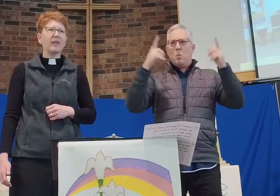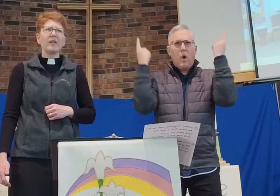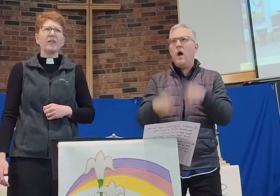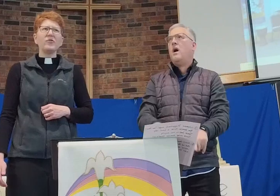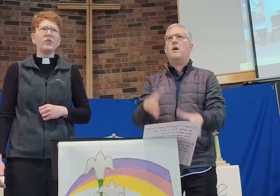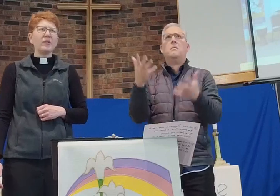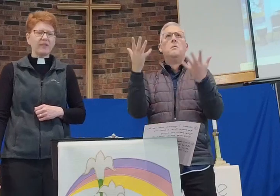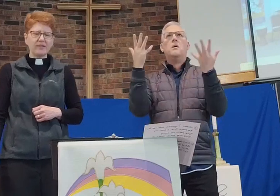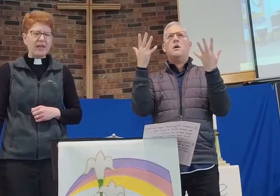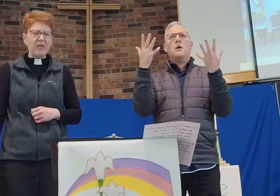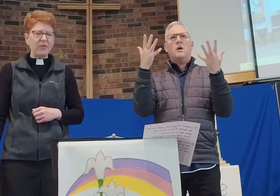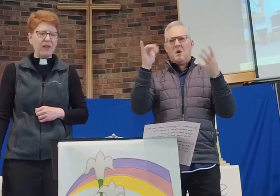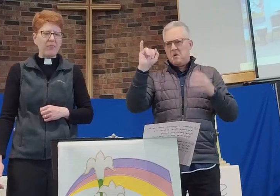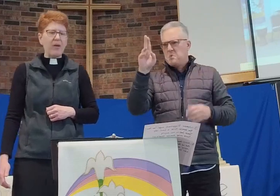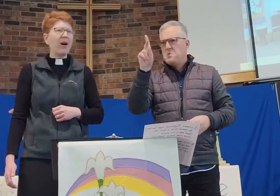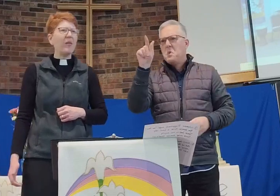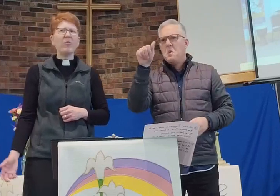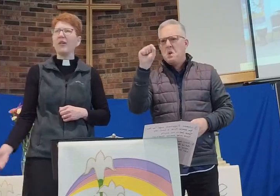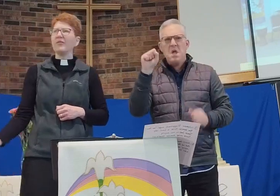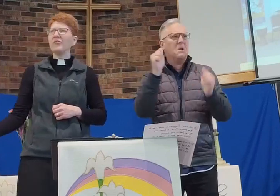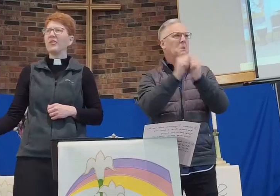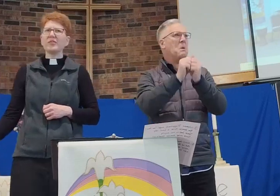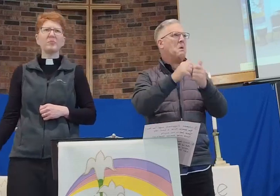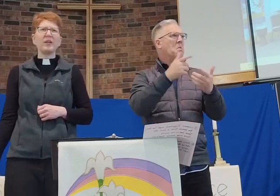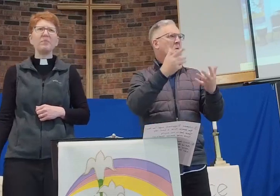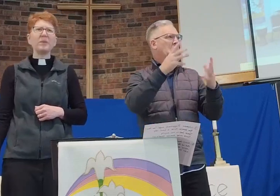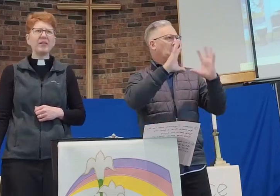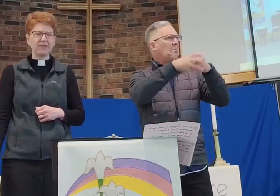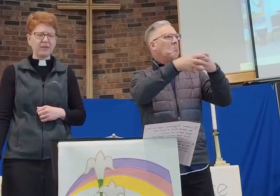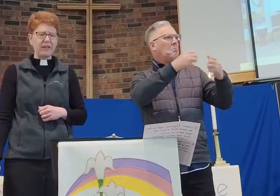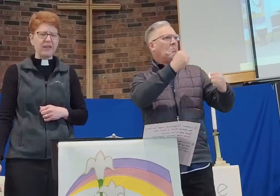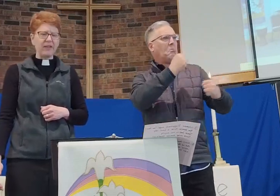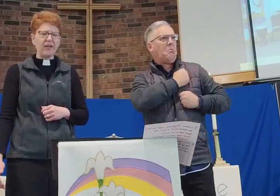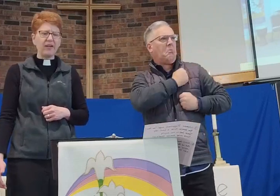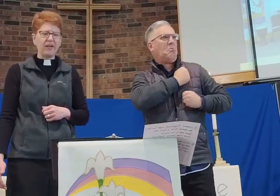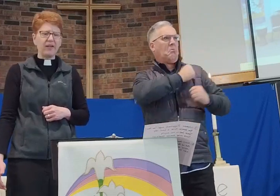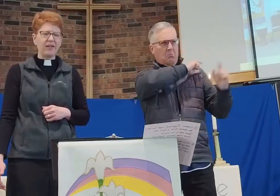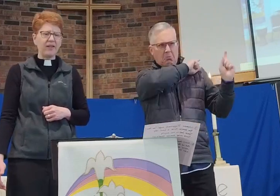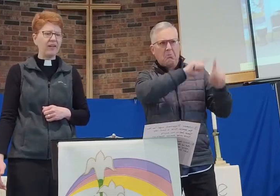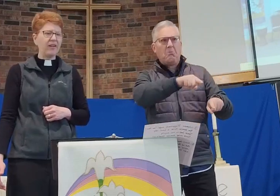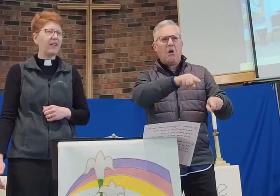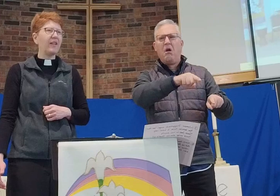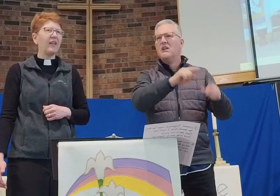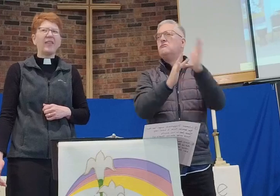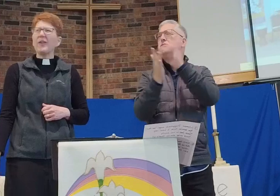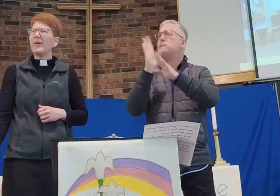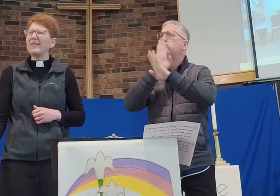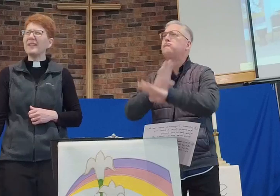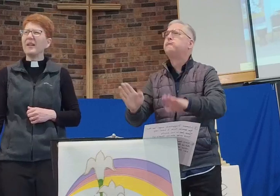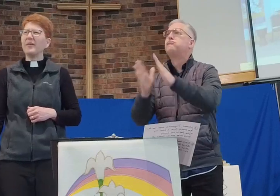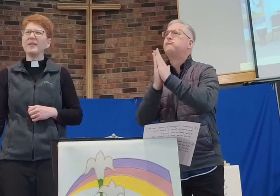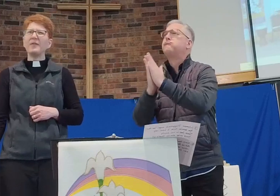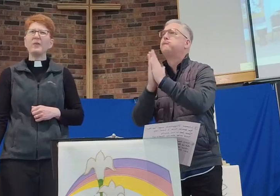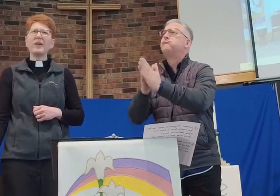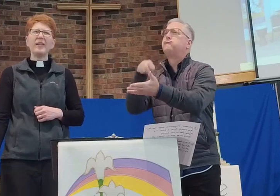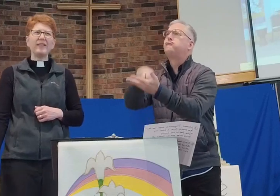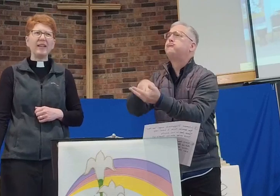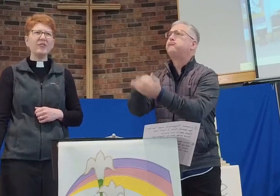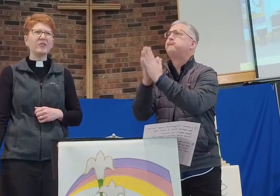Judas came with that mob while Jesus prayed peacefully in the garden. They arrested him as if he were a dangerous